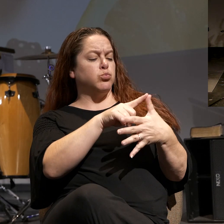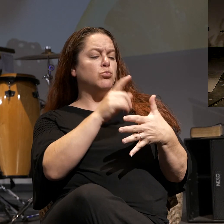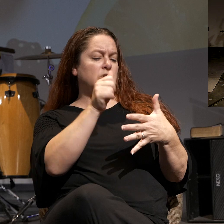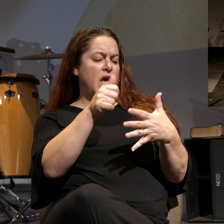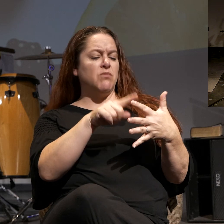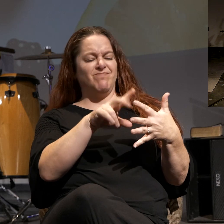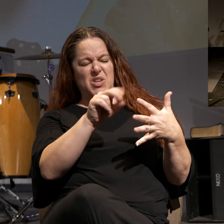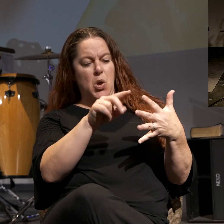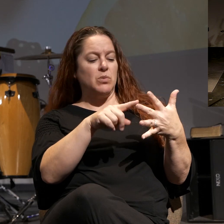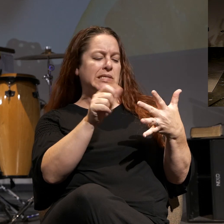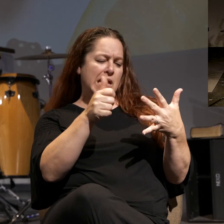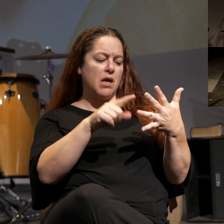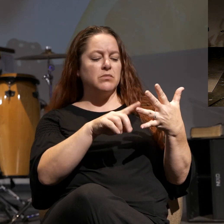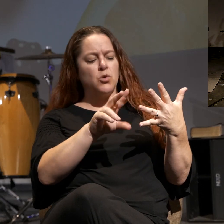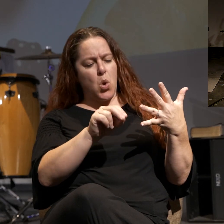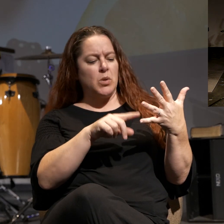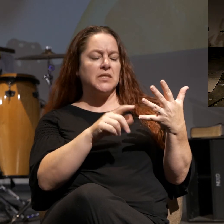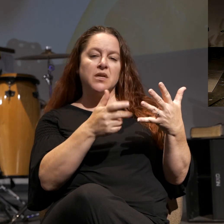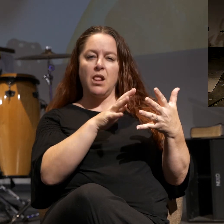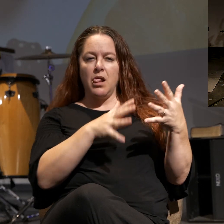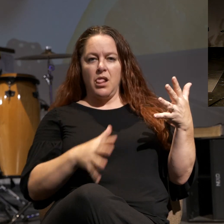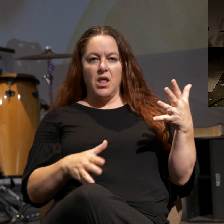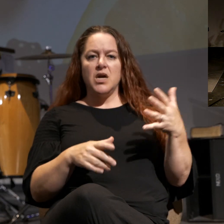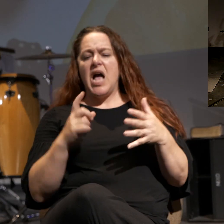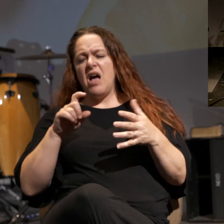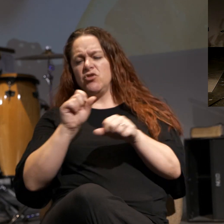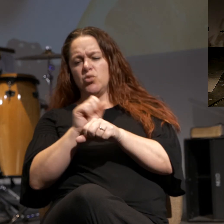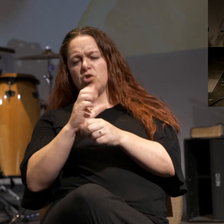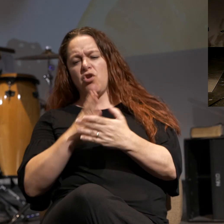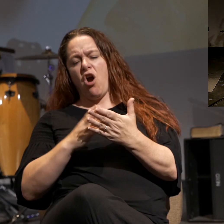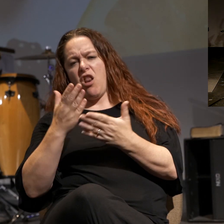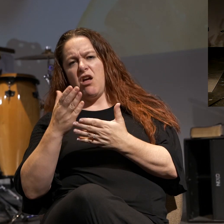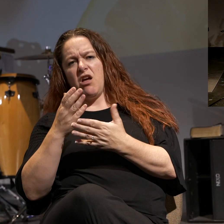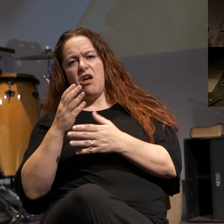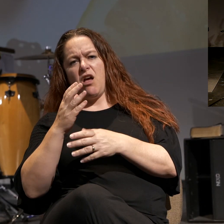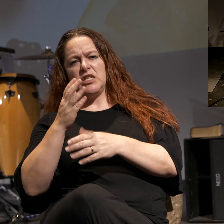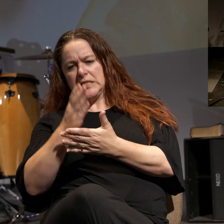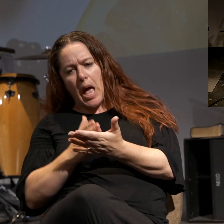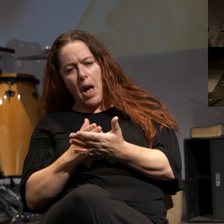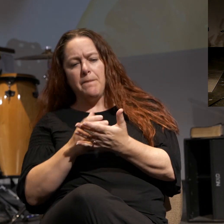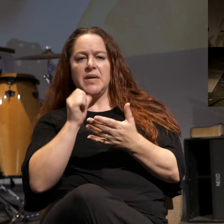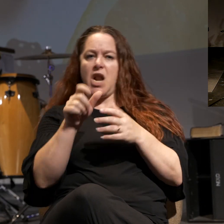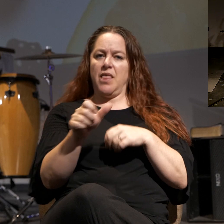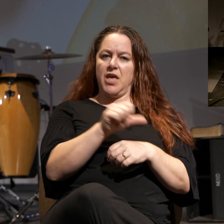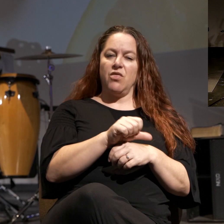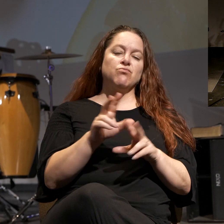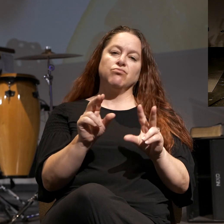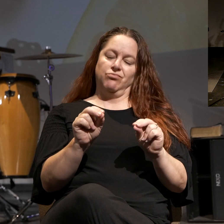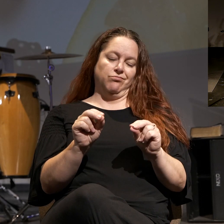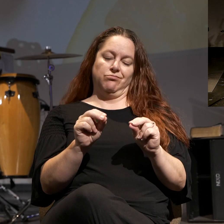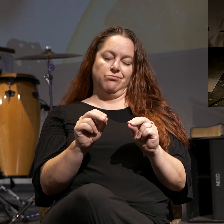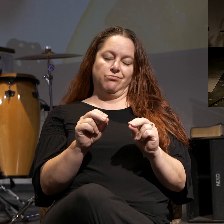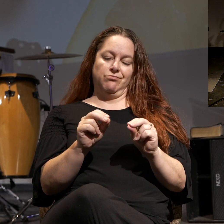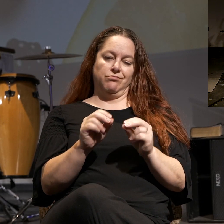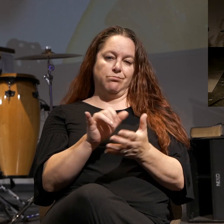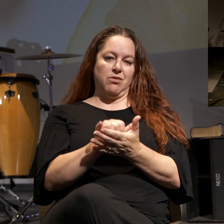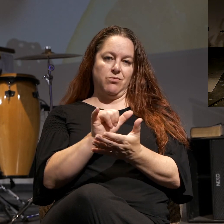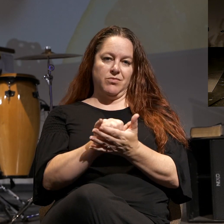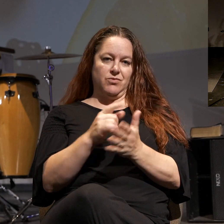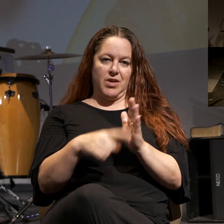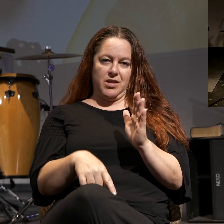a couple of these, but these others, not so good on. I need to work harder on these others. You can't do that. You can't do that with this list.